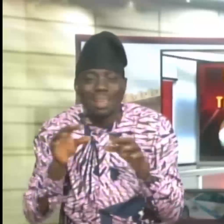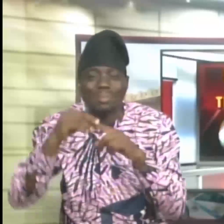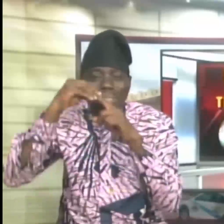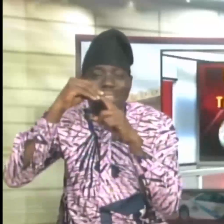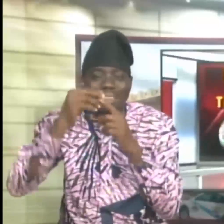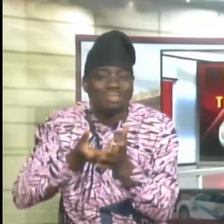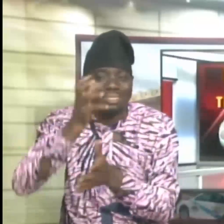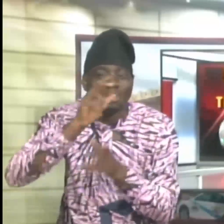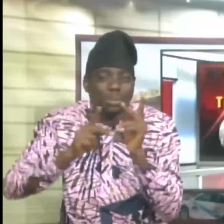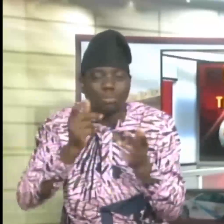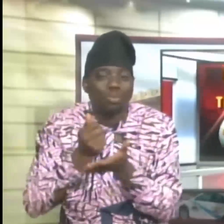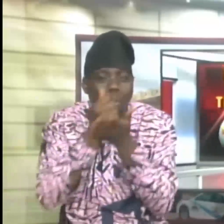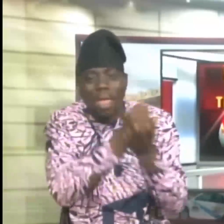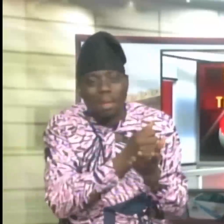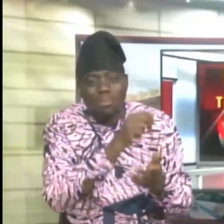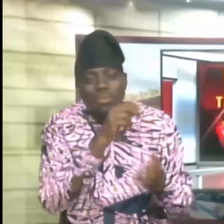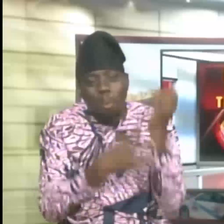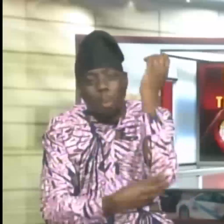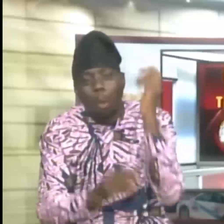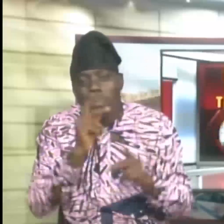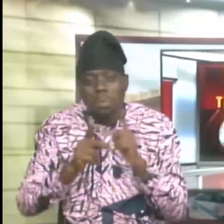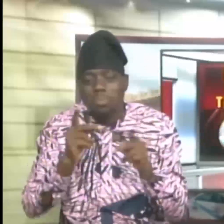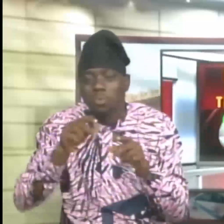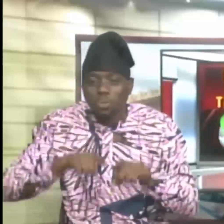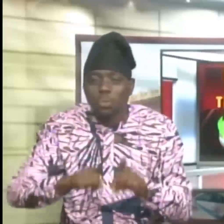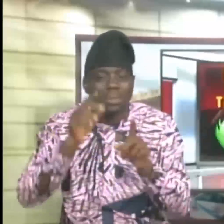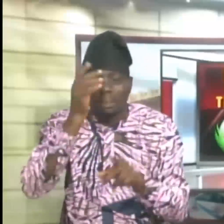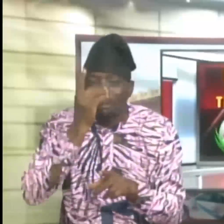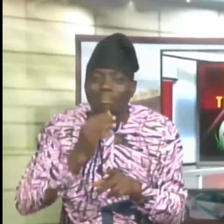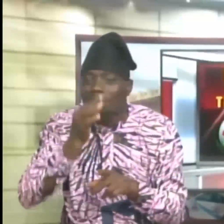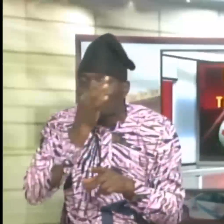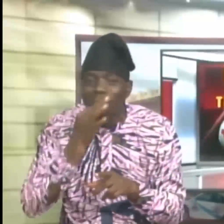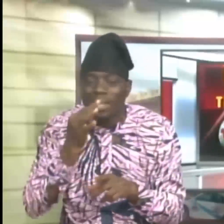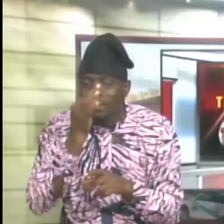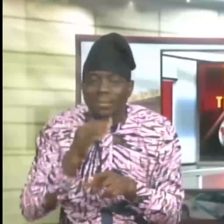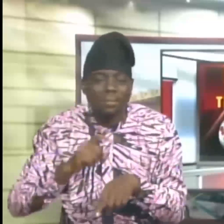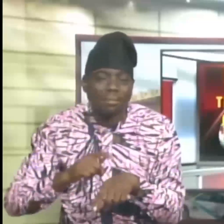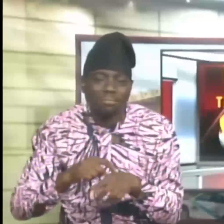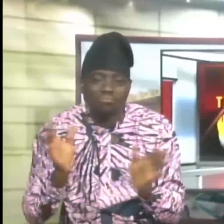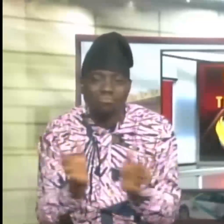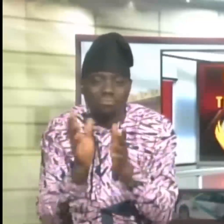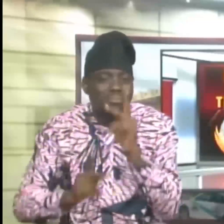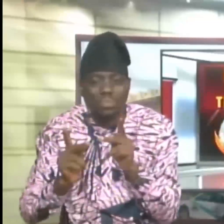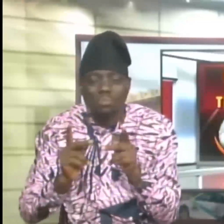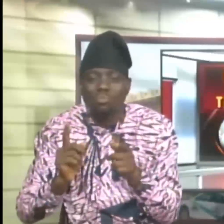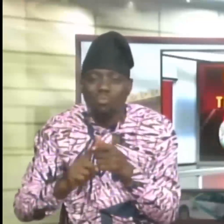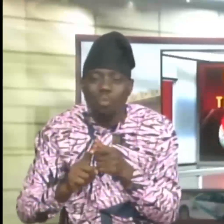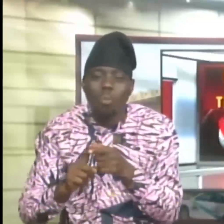the needy in their communities during this Ramadan period. The Governor encouraged the people to put all hands on deck in the